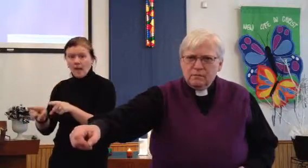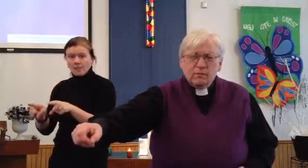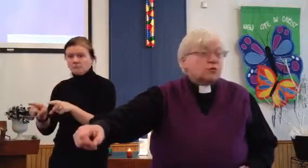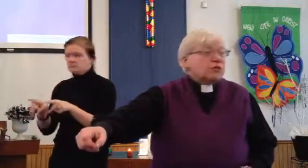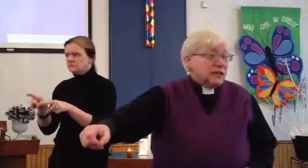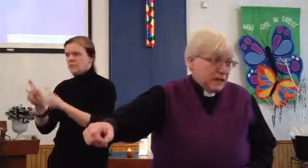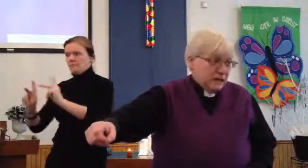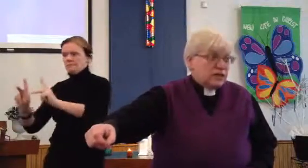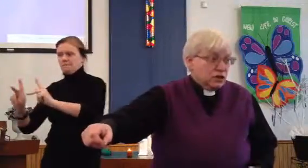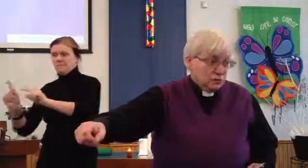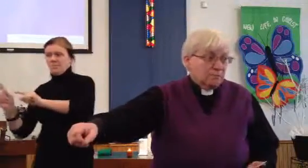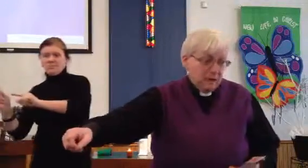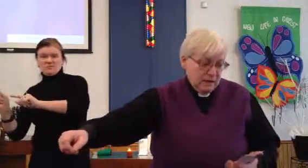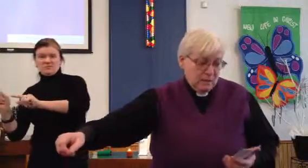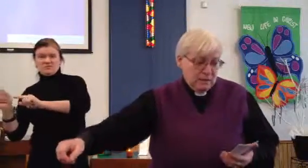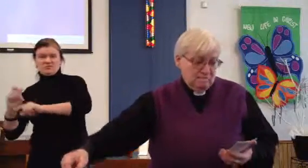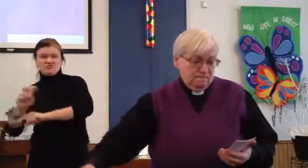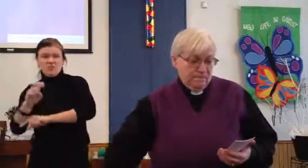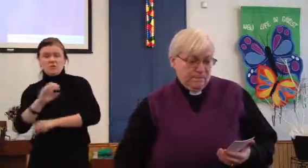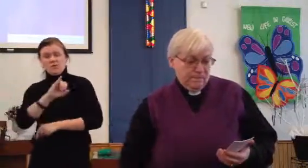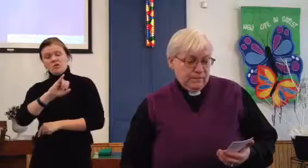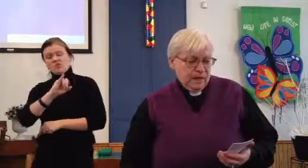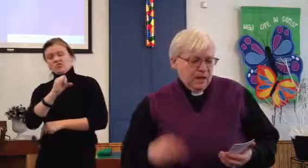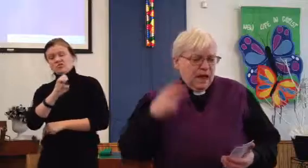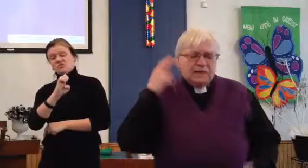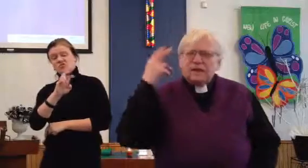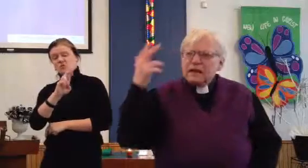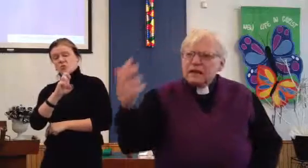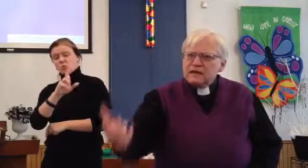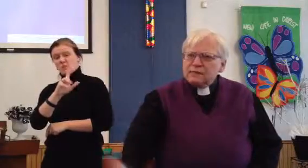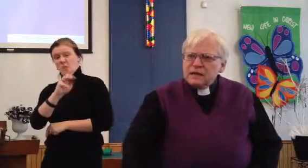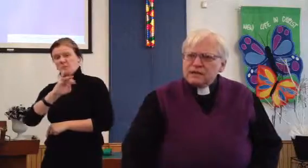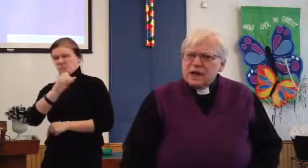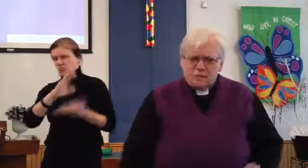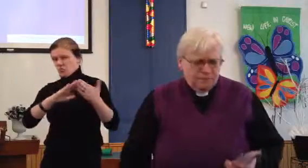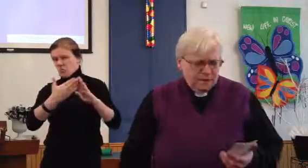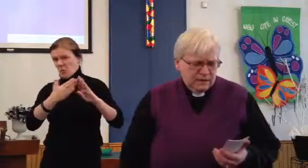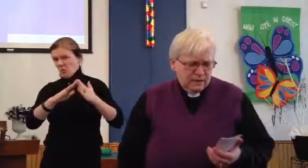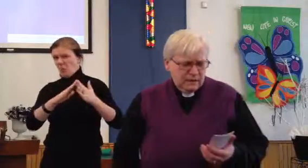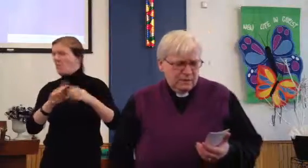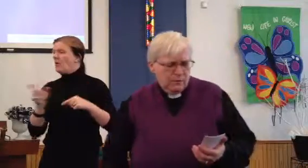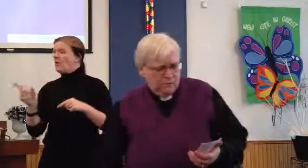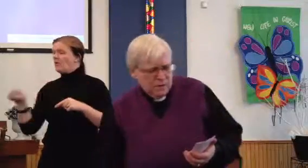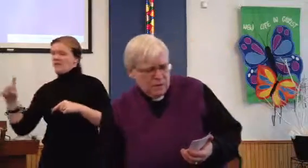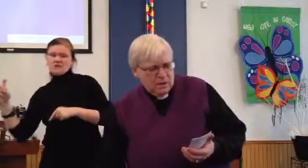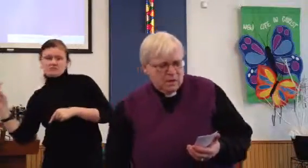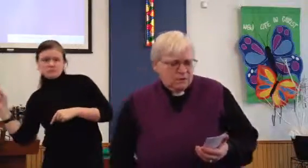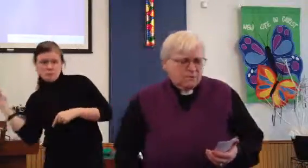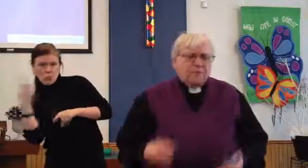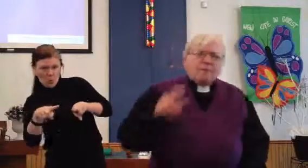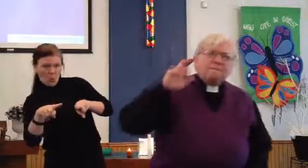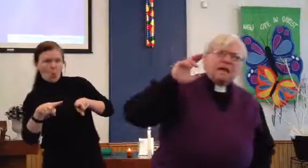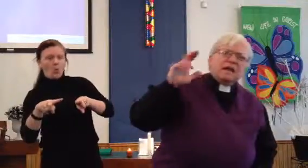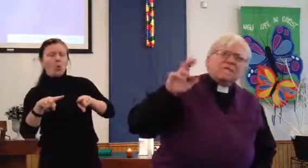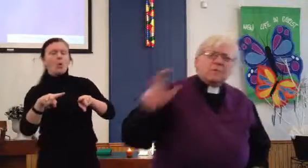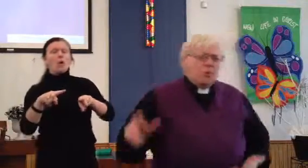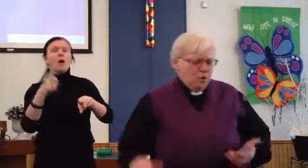which was not an easy trip, by the way. And then they needed to make a sacrifice in the temple. You know, for many of the poor